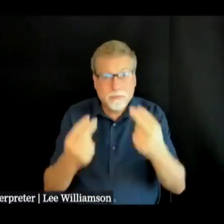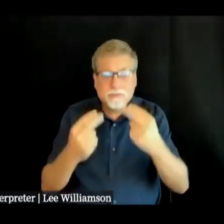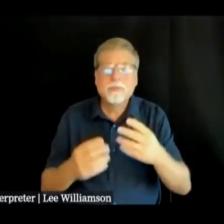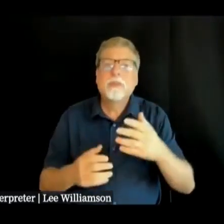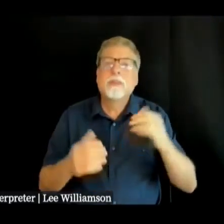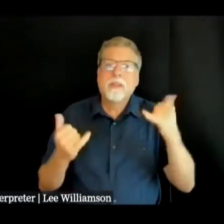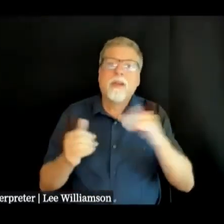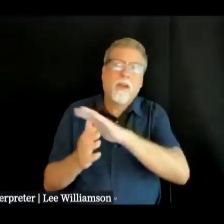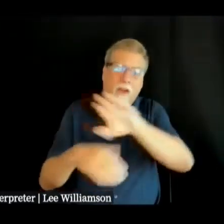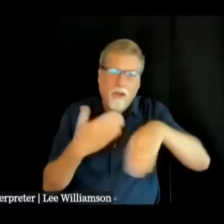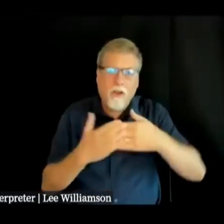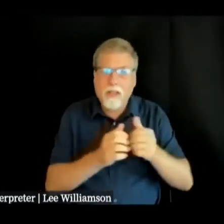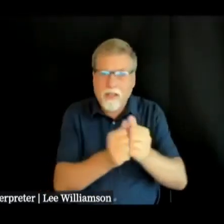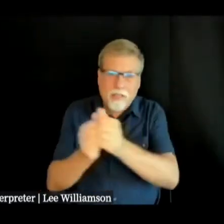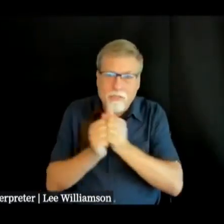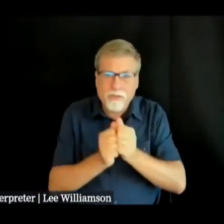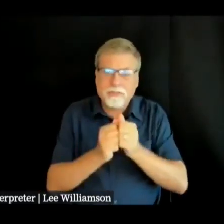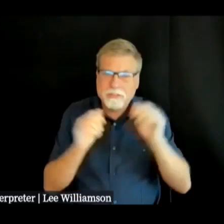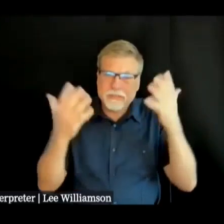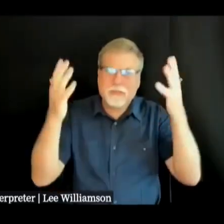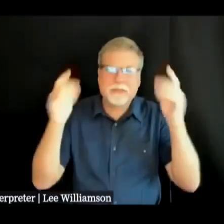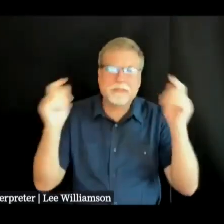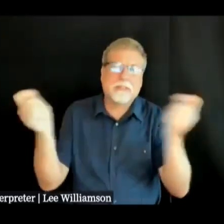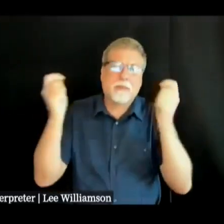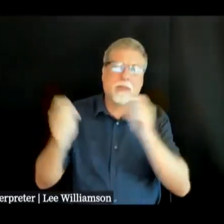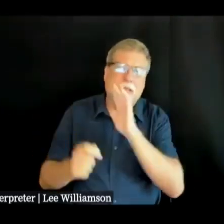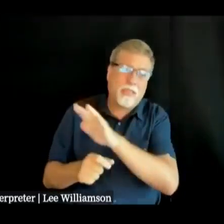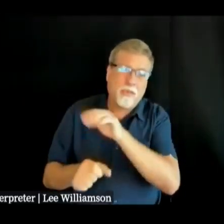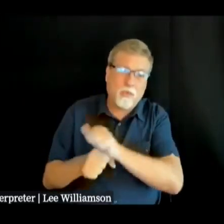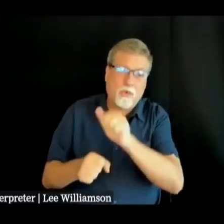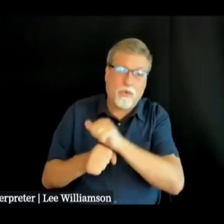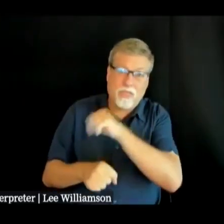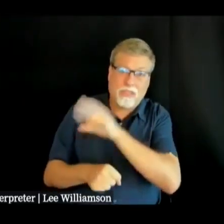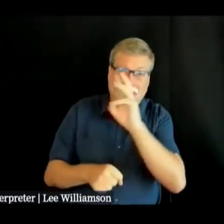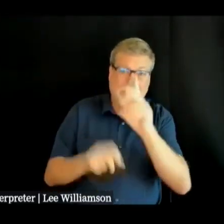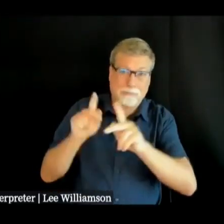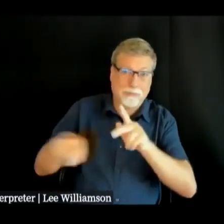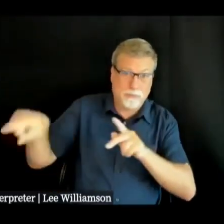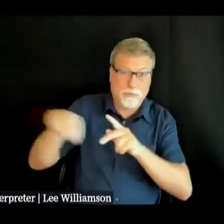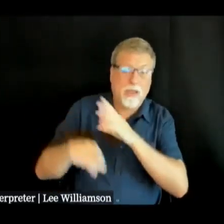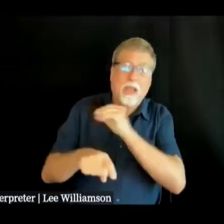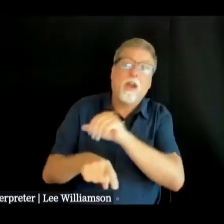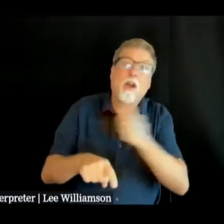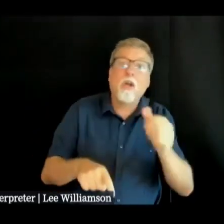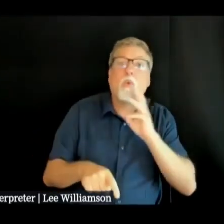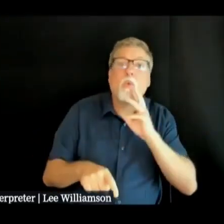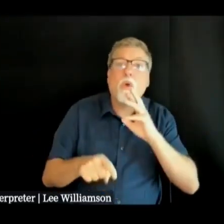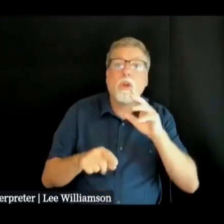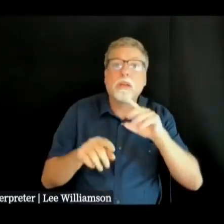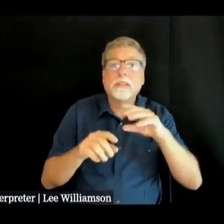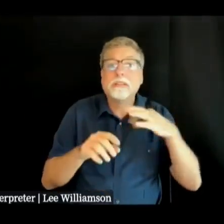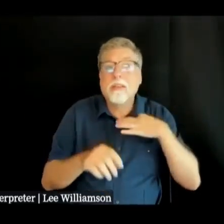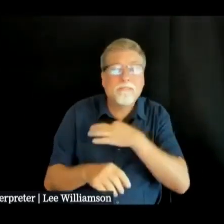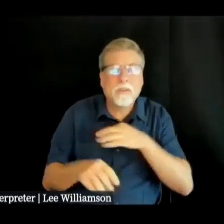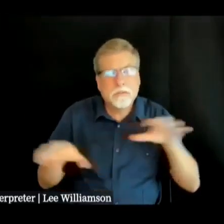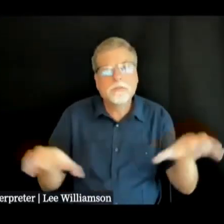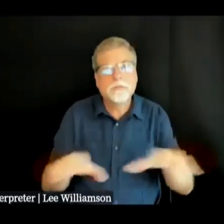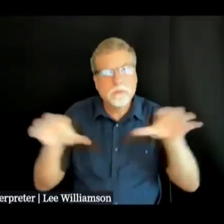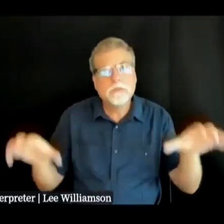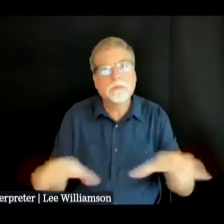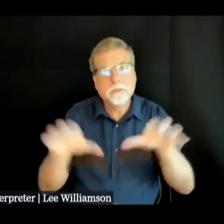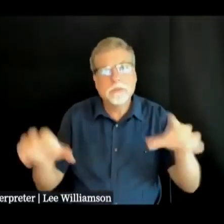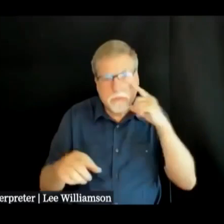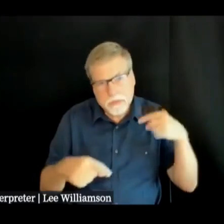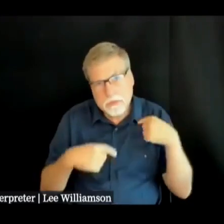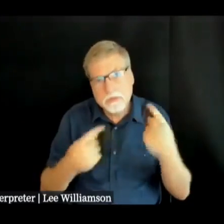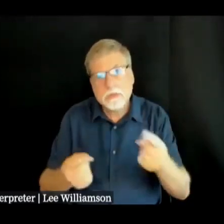collective celebration for the work that these six individuals and all of the water crews are doing around the clock 24 7 to